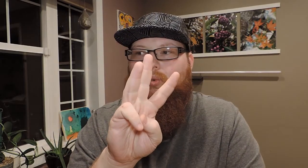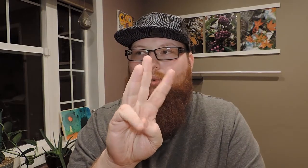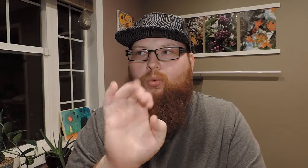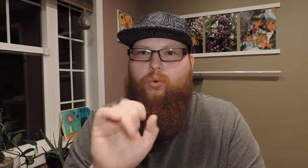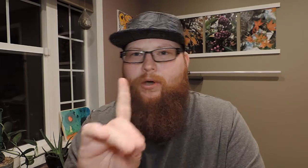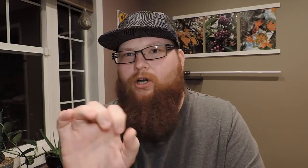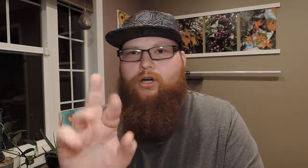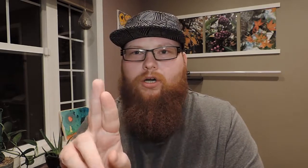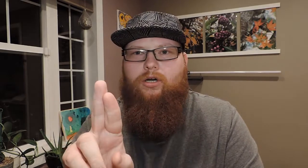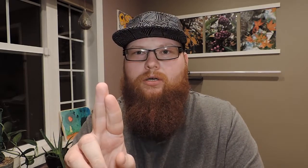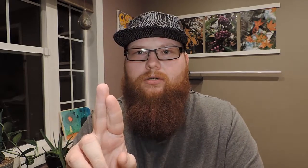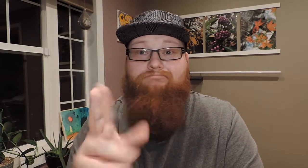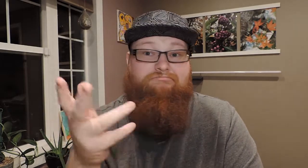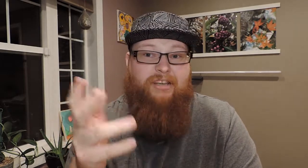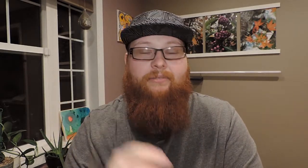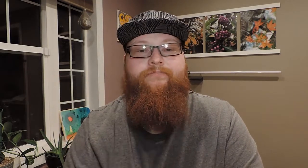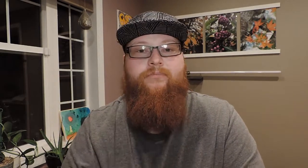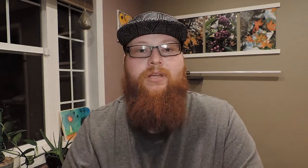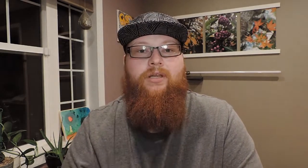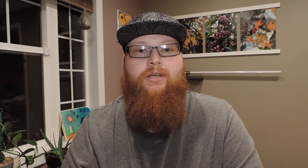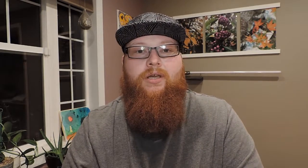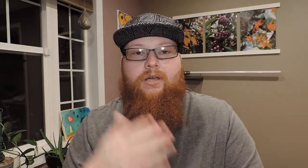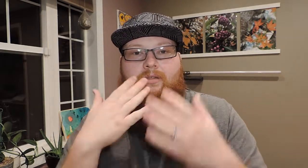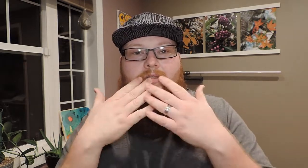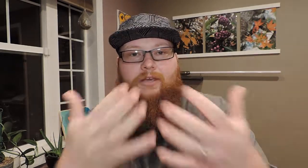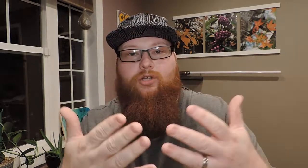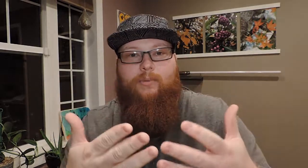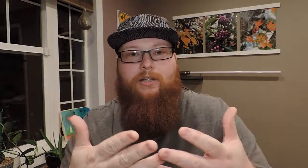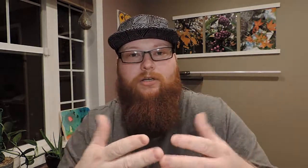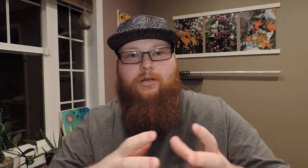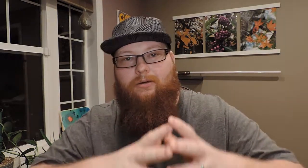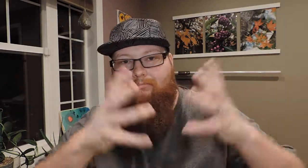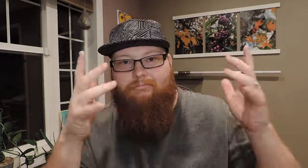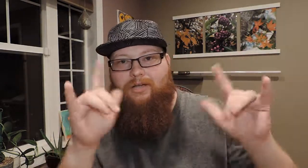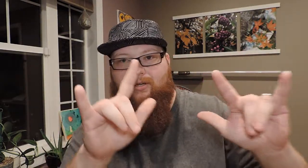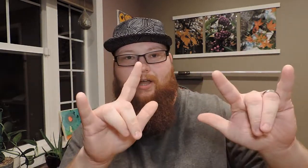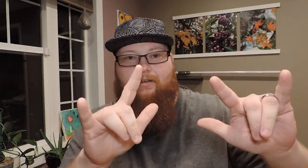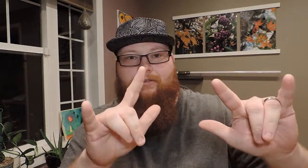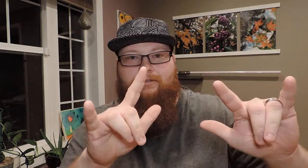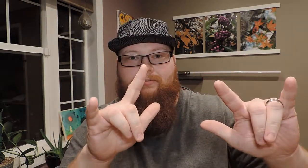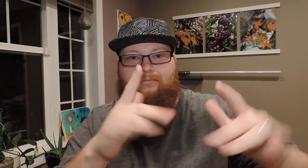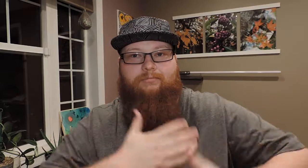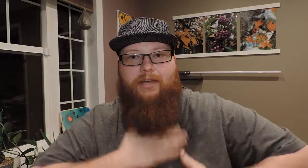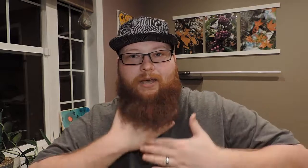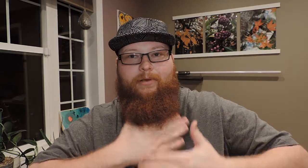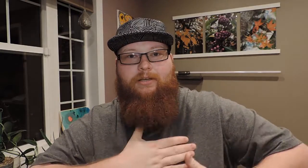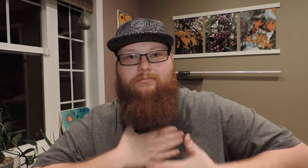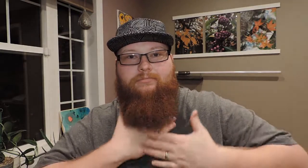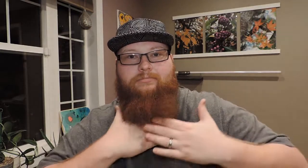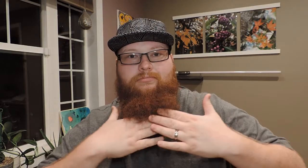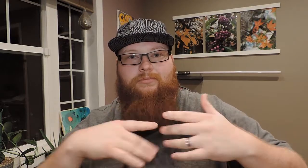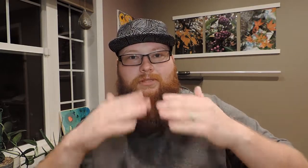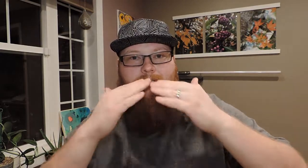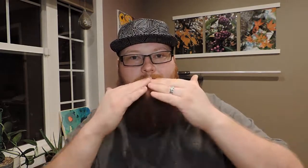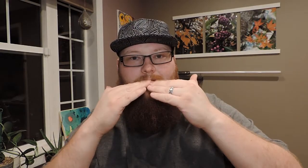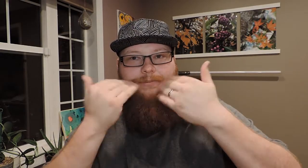Twitter, yeah. Thank you so much. Much love. Be happy. Smile.